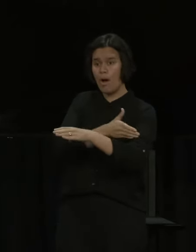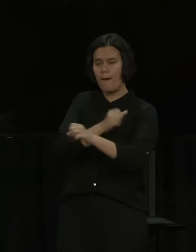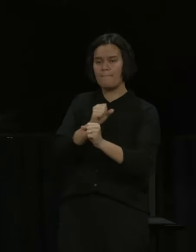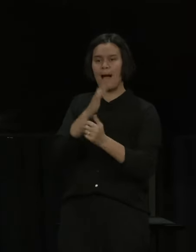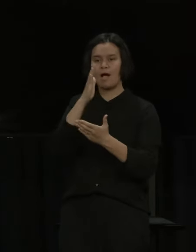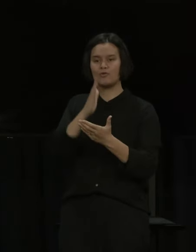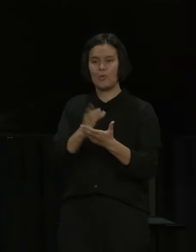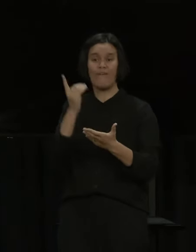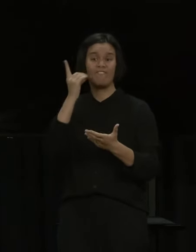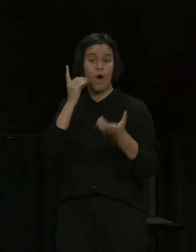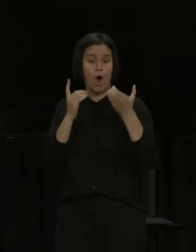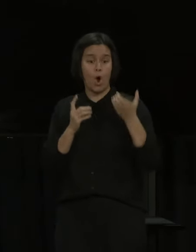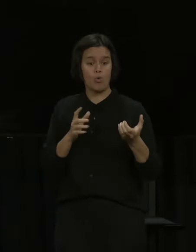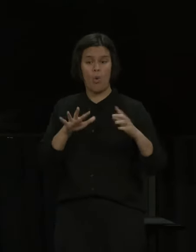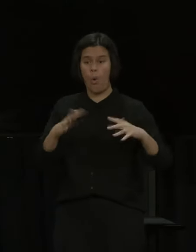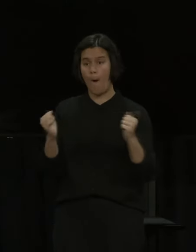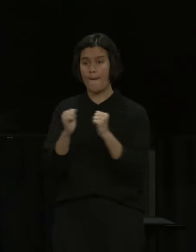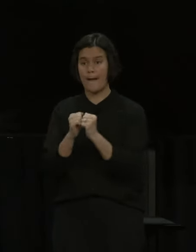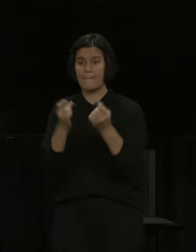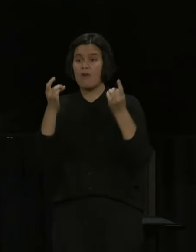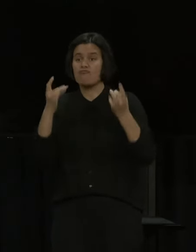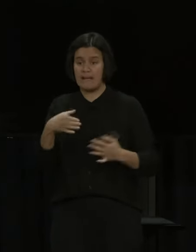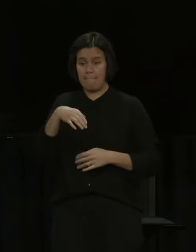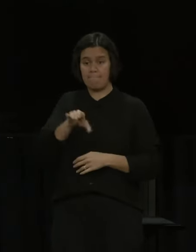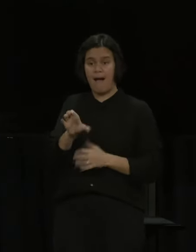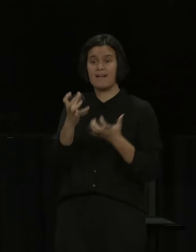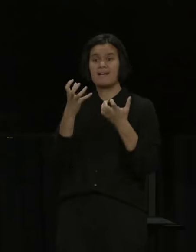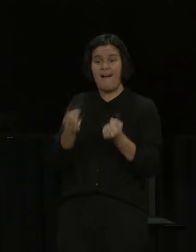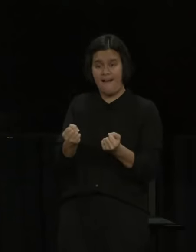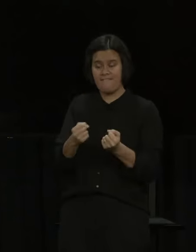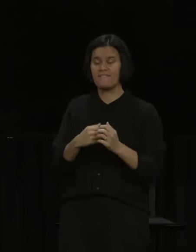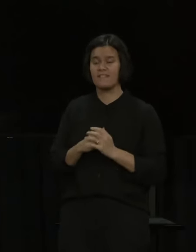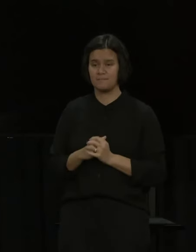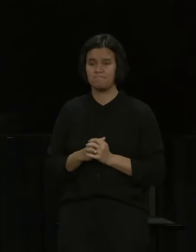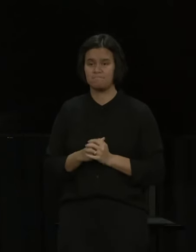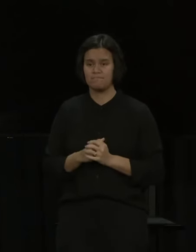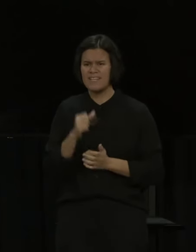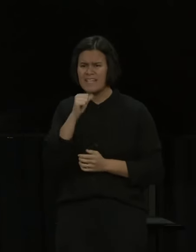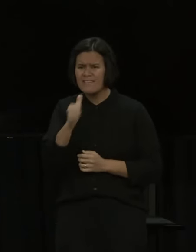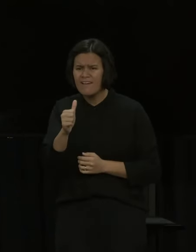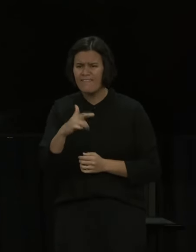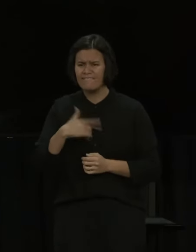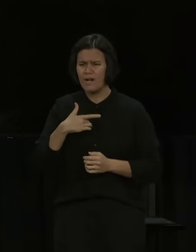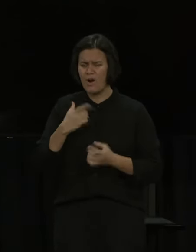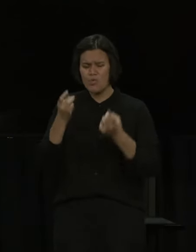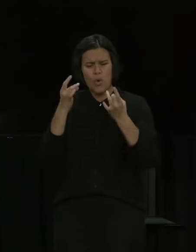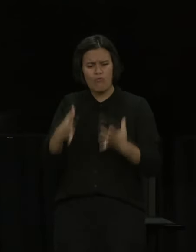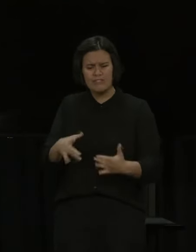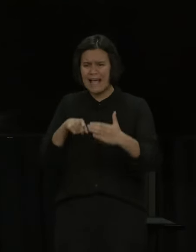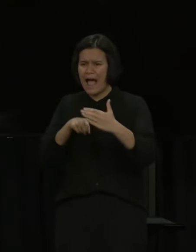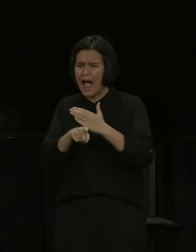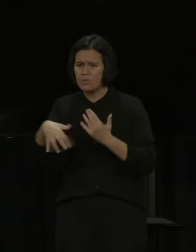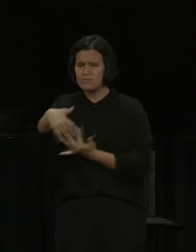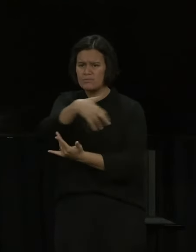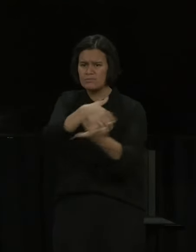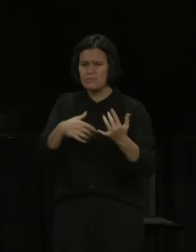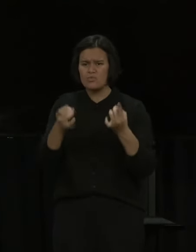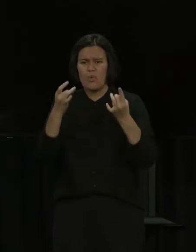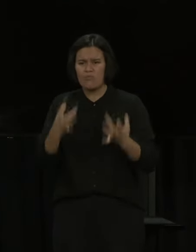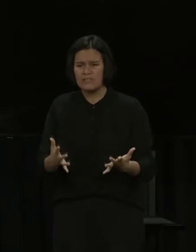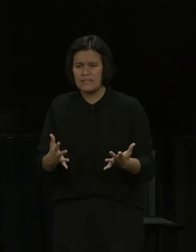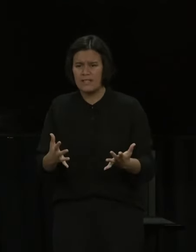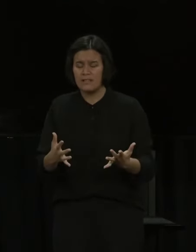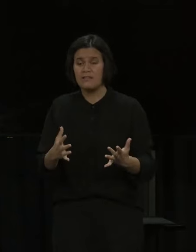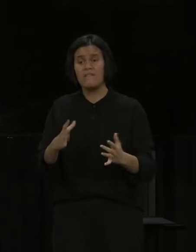yet and you want to keep your family and yourselves safe, please go and get vaccinated. Final word today for me